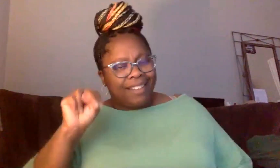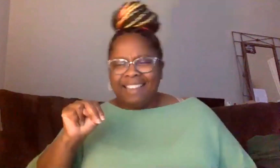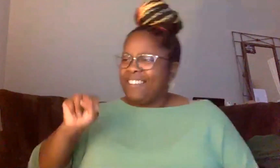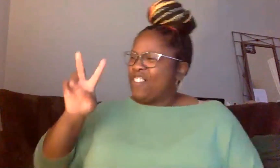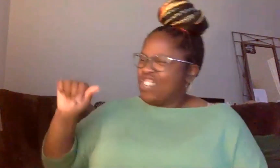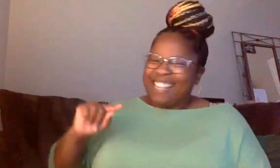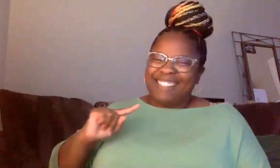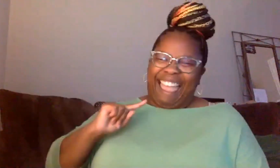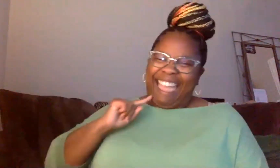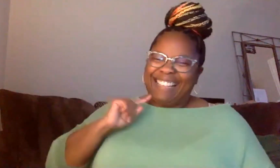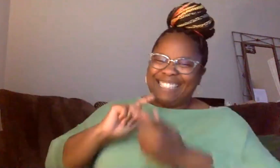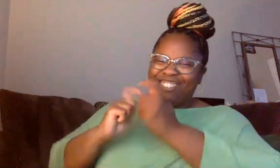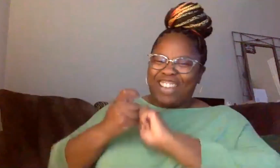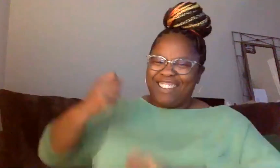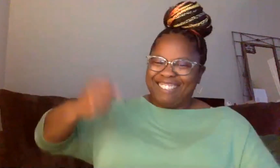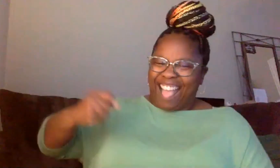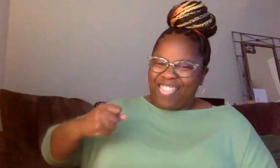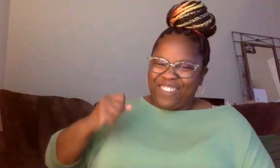Clean out your damn house.